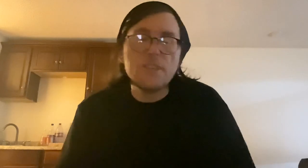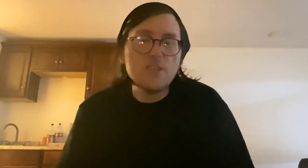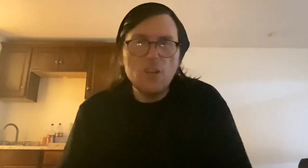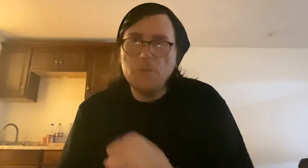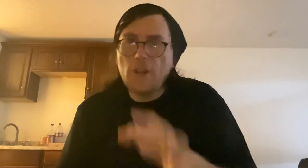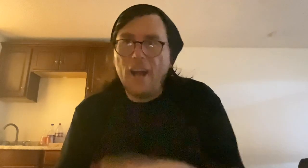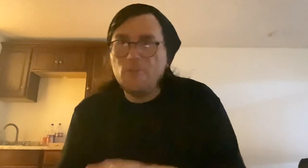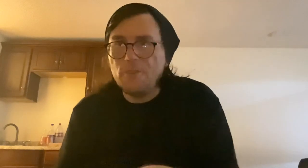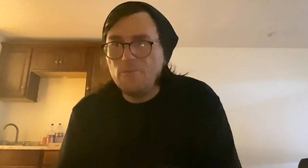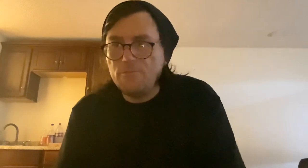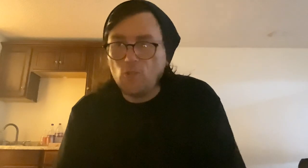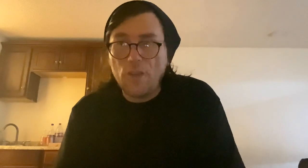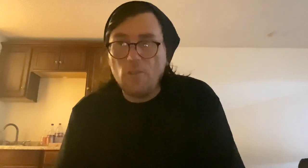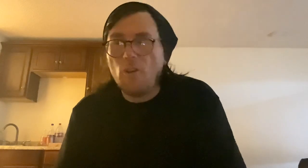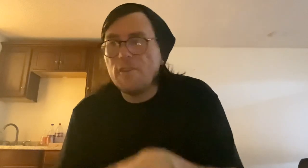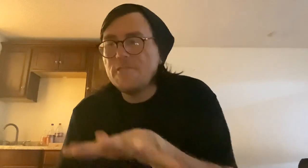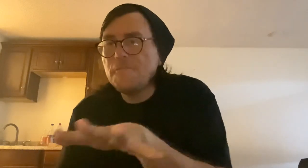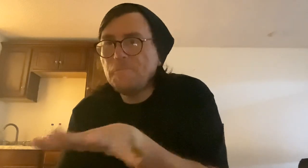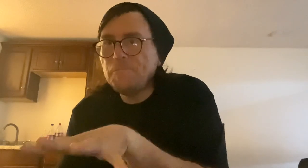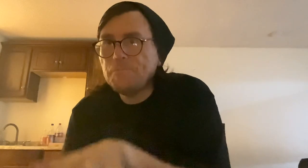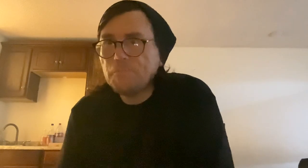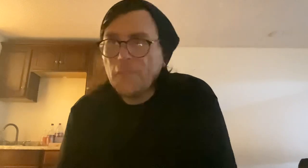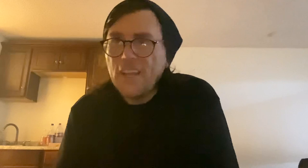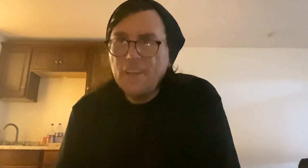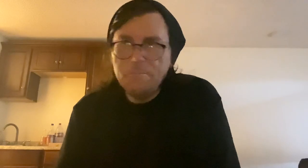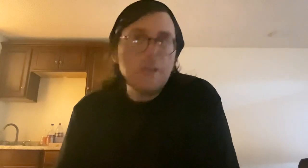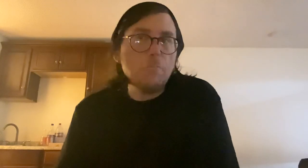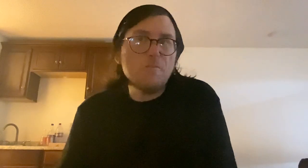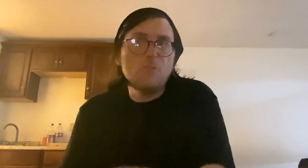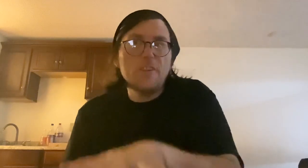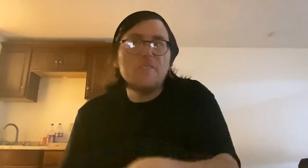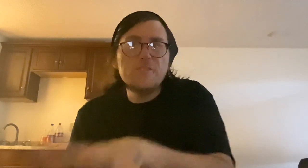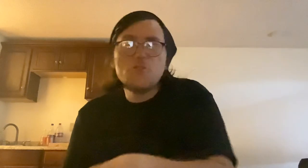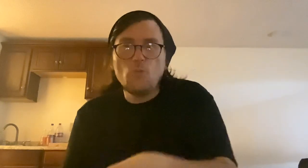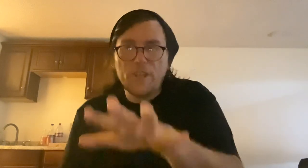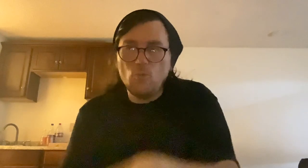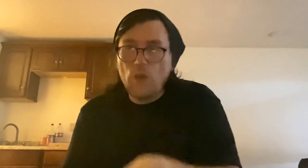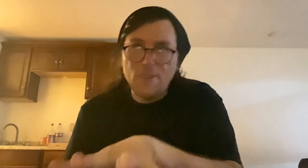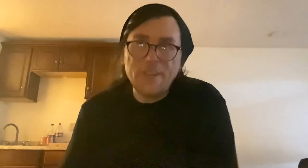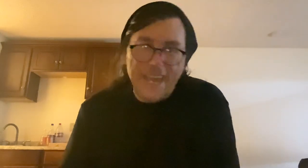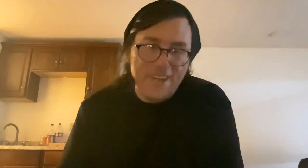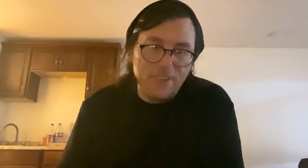this. No matter how you create your art, make a portfolio showing what you can do.